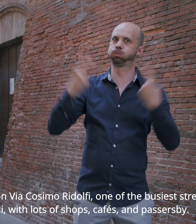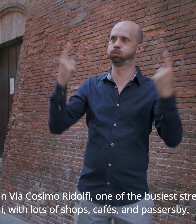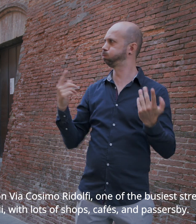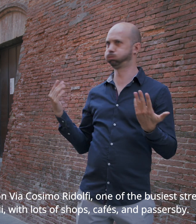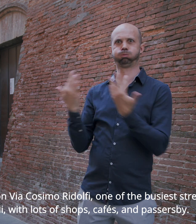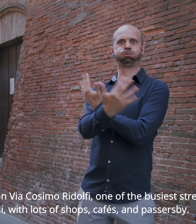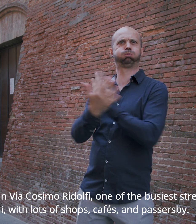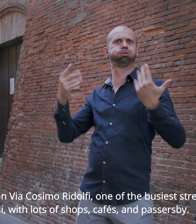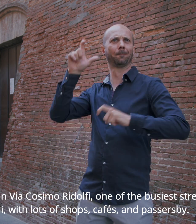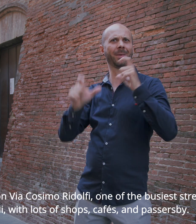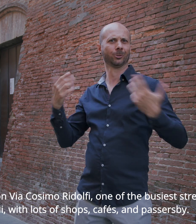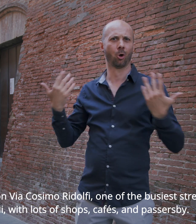cafés and passerby.